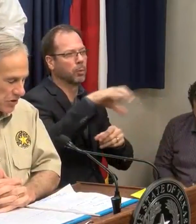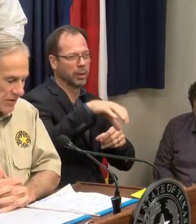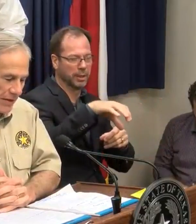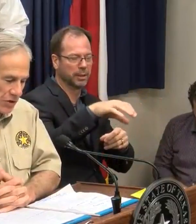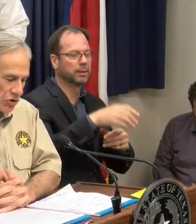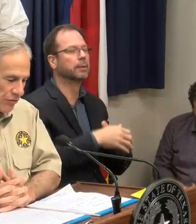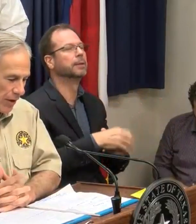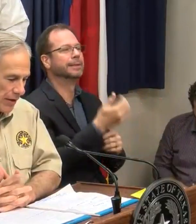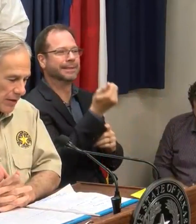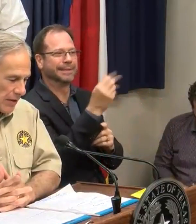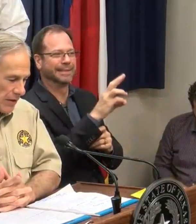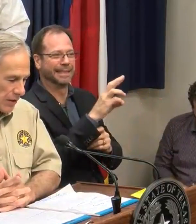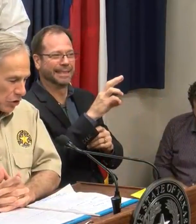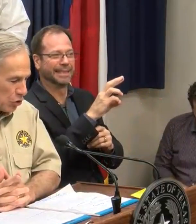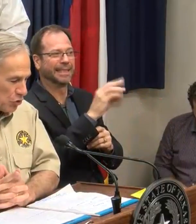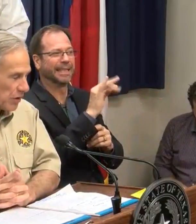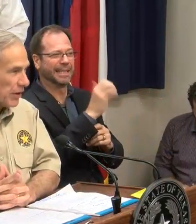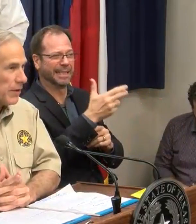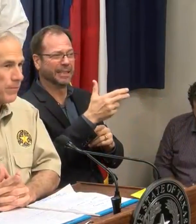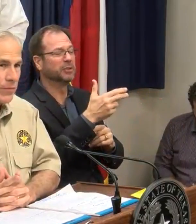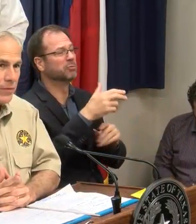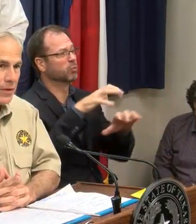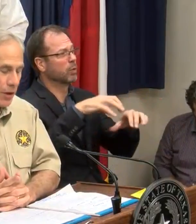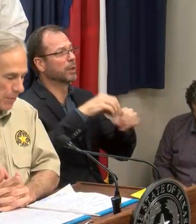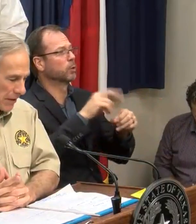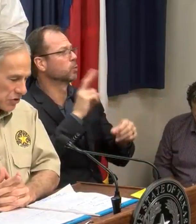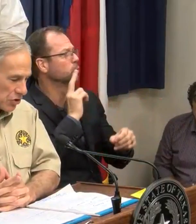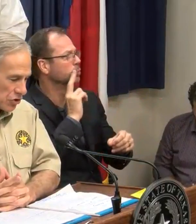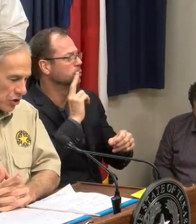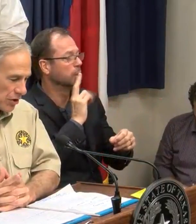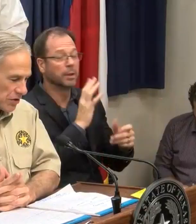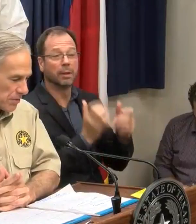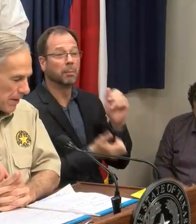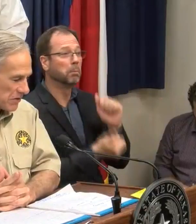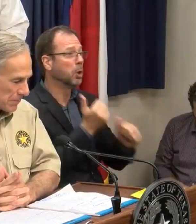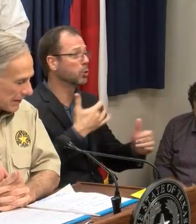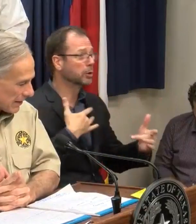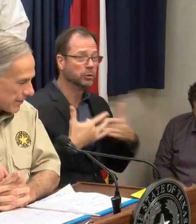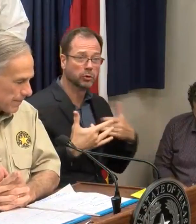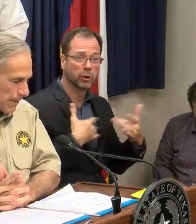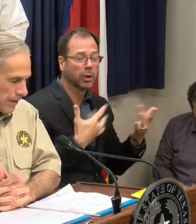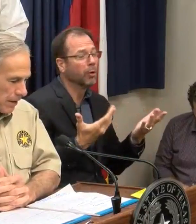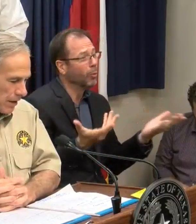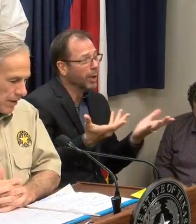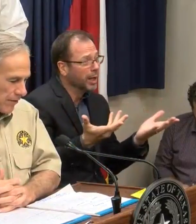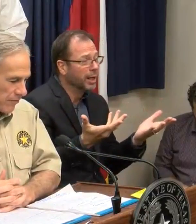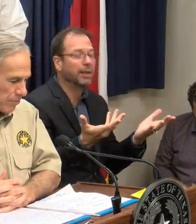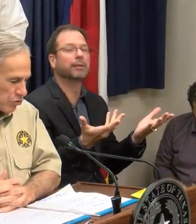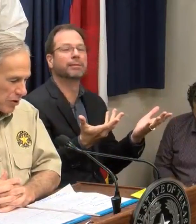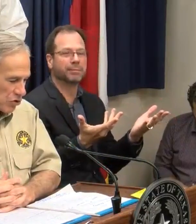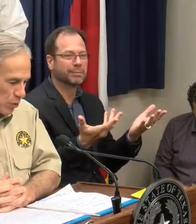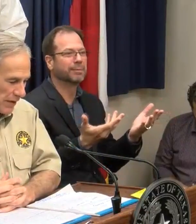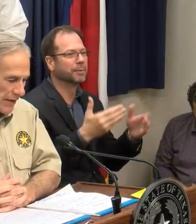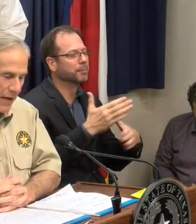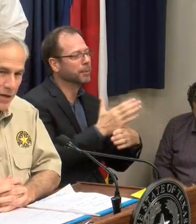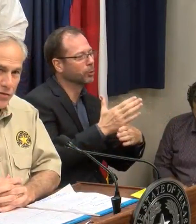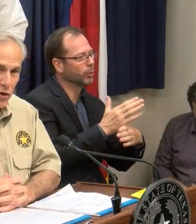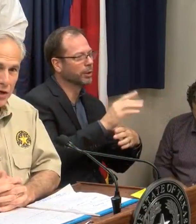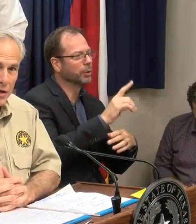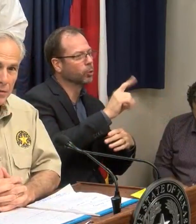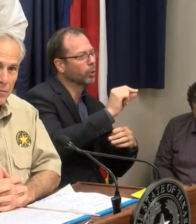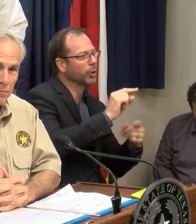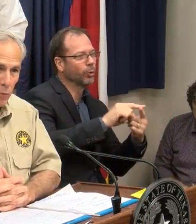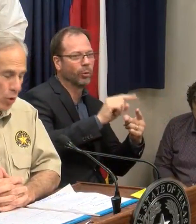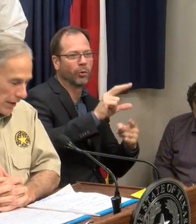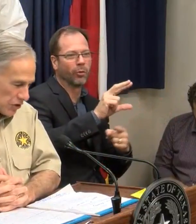about 16 inches of rain in the Houston area, and our biggest concern is the possibility of between 20 and